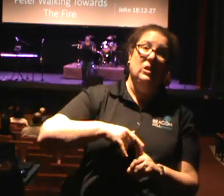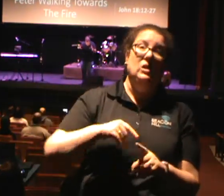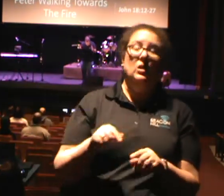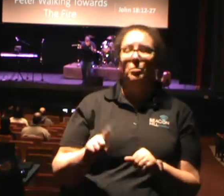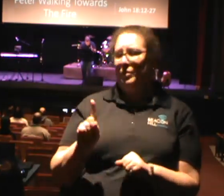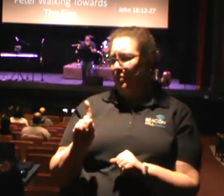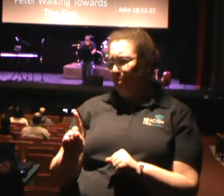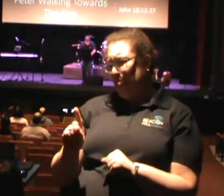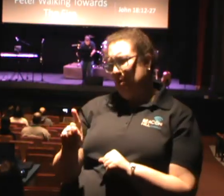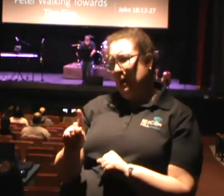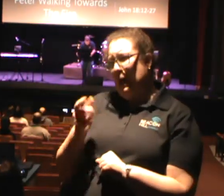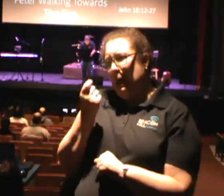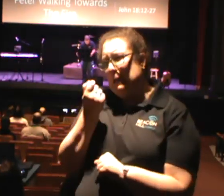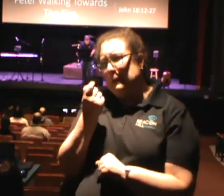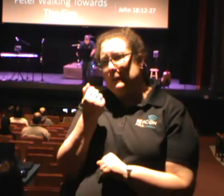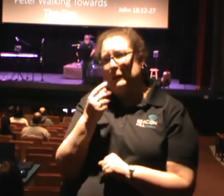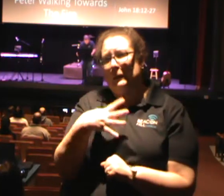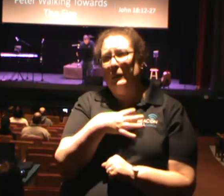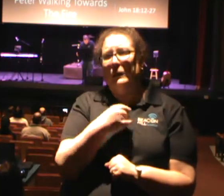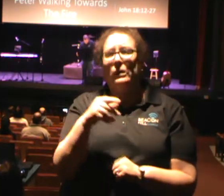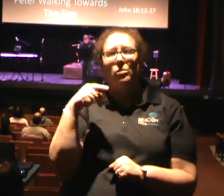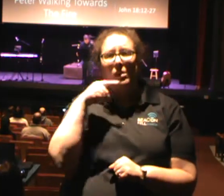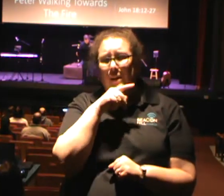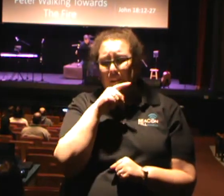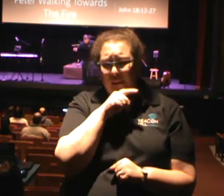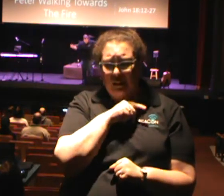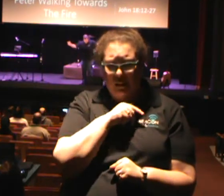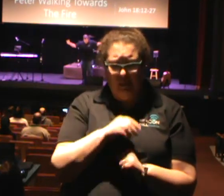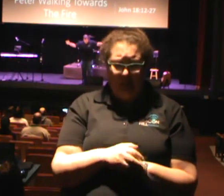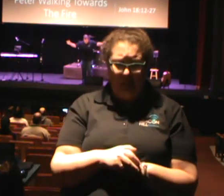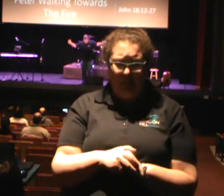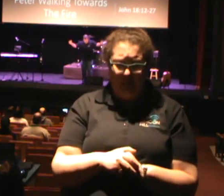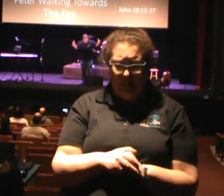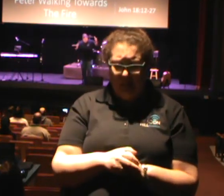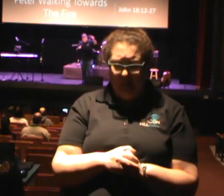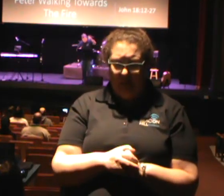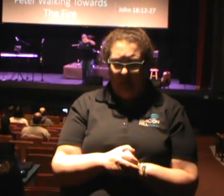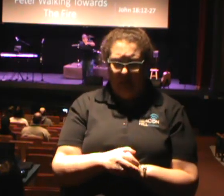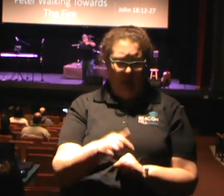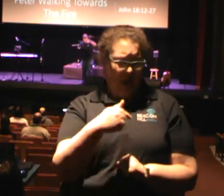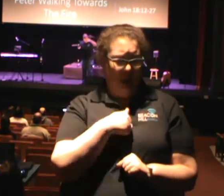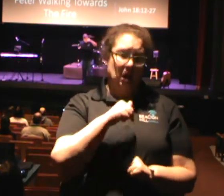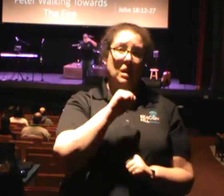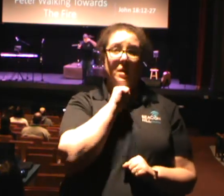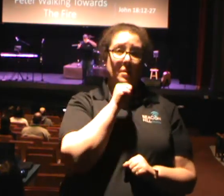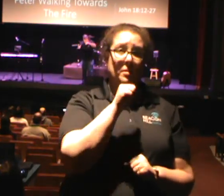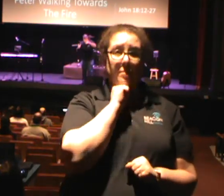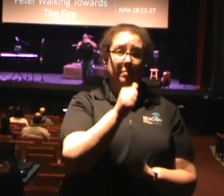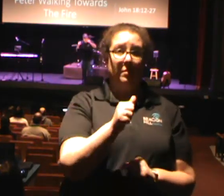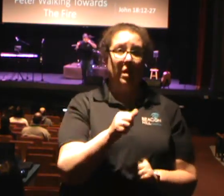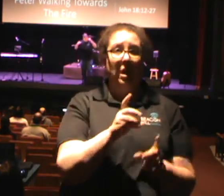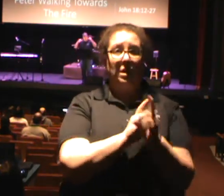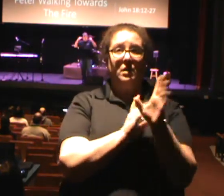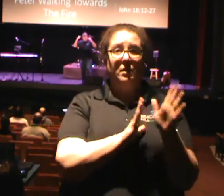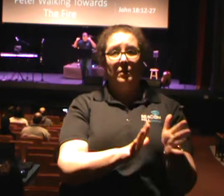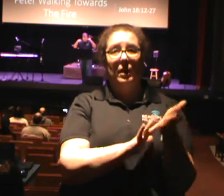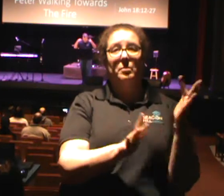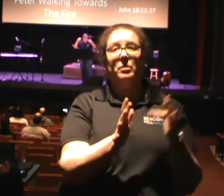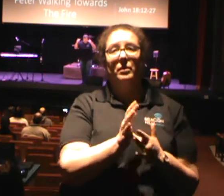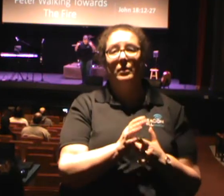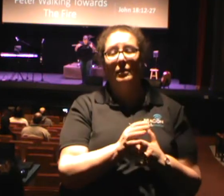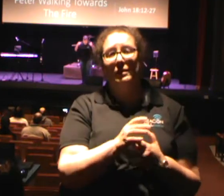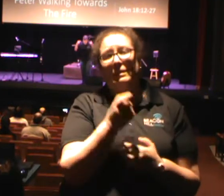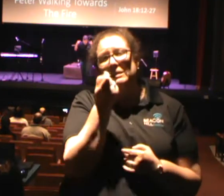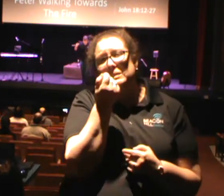little white lie that he talked about. He answers the doorkeeper with, I am not. A denial of being a disciple of Jesus. It was a